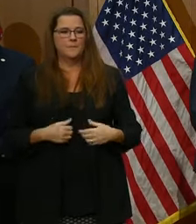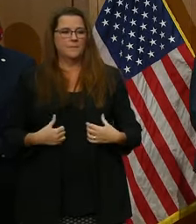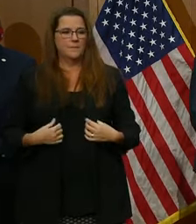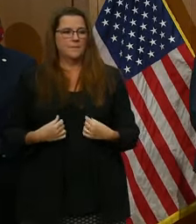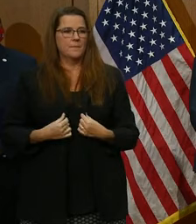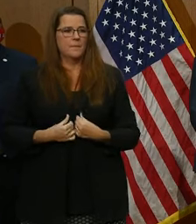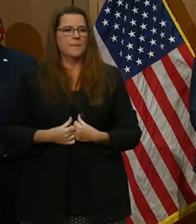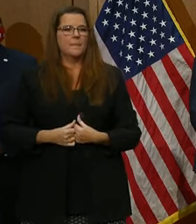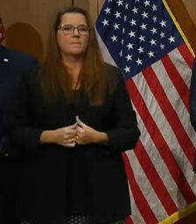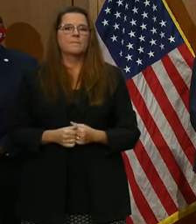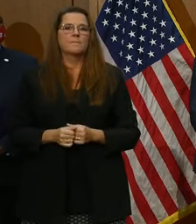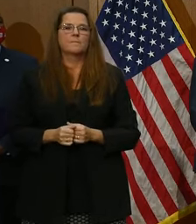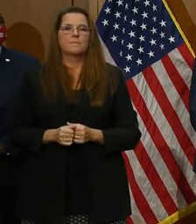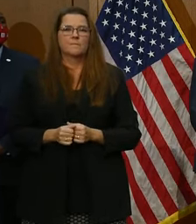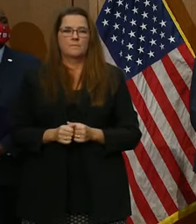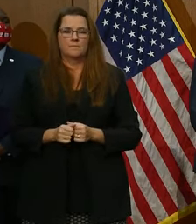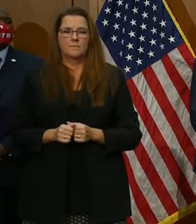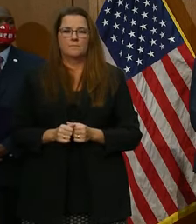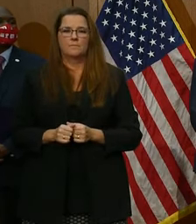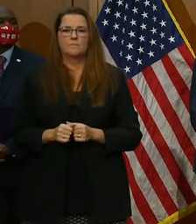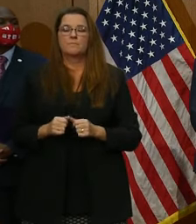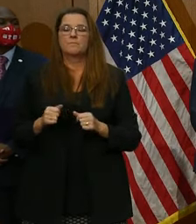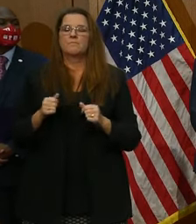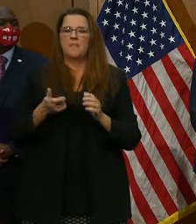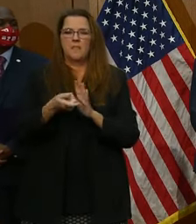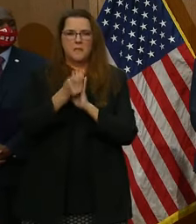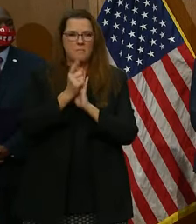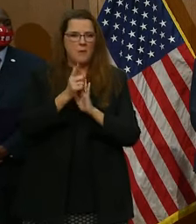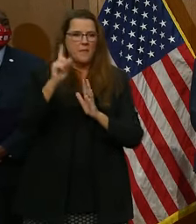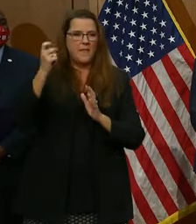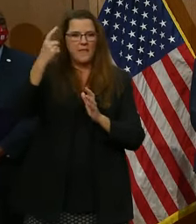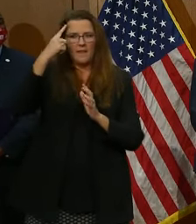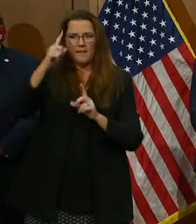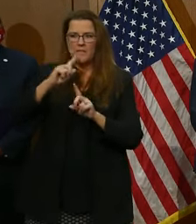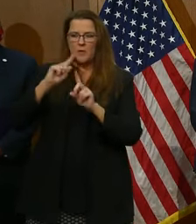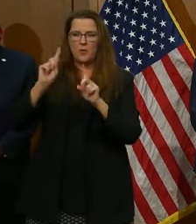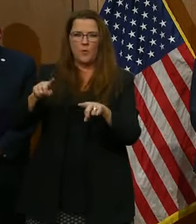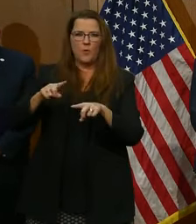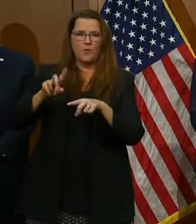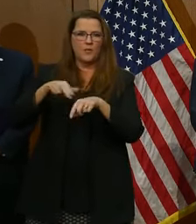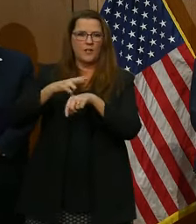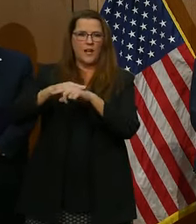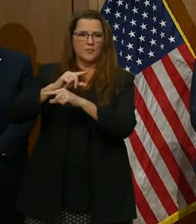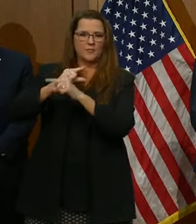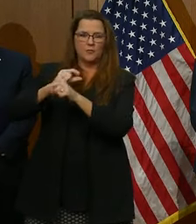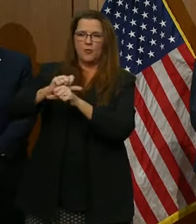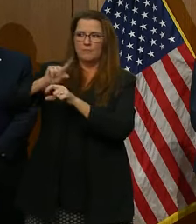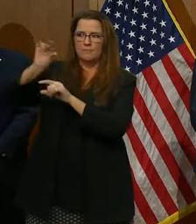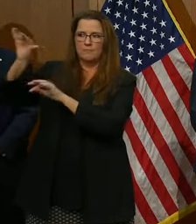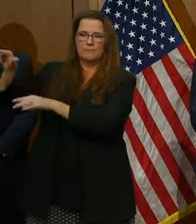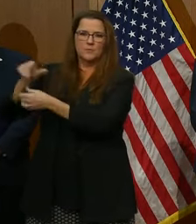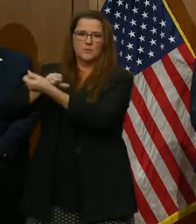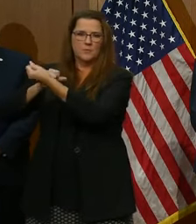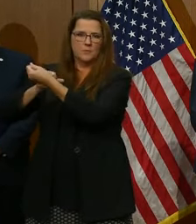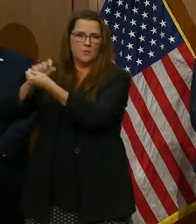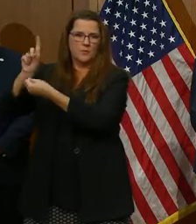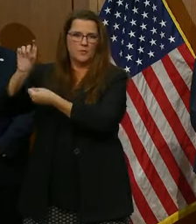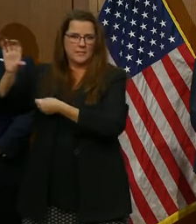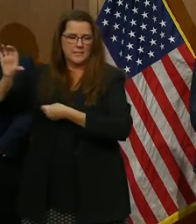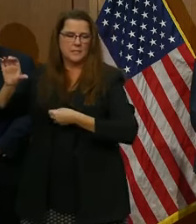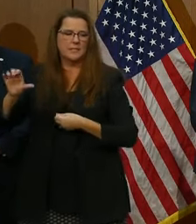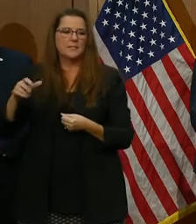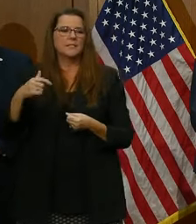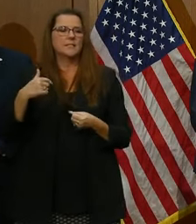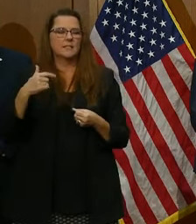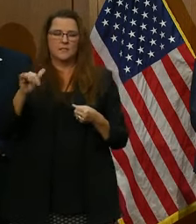From the moment that the Governor ordered the Guard to support the District, we began one of the largest mobilizations in